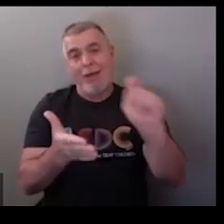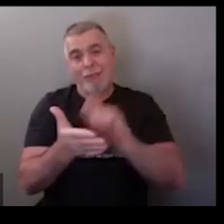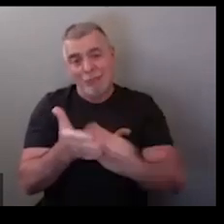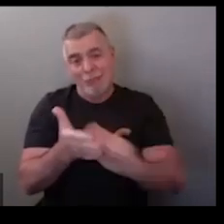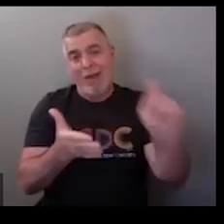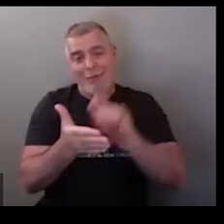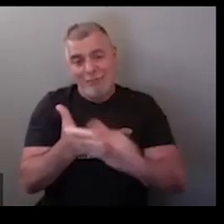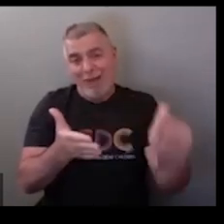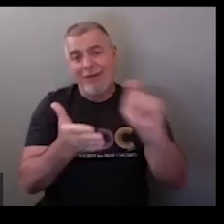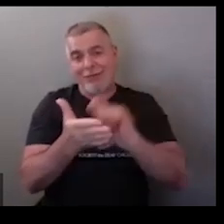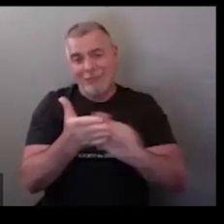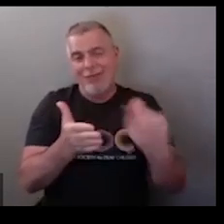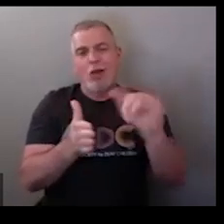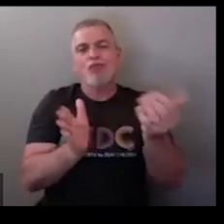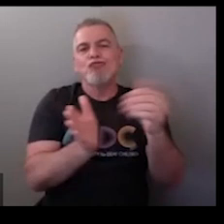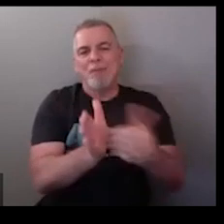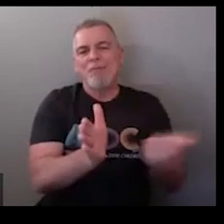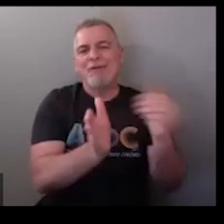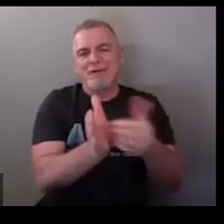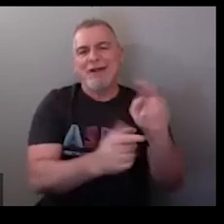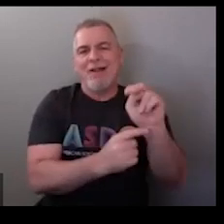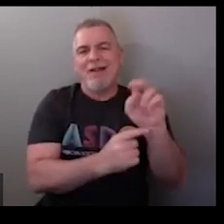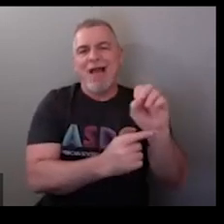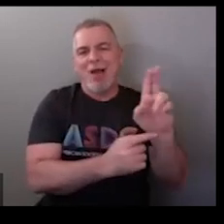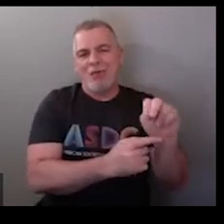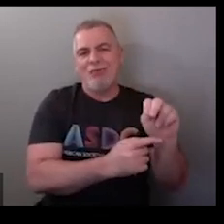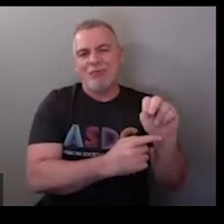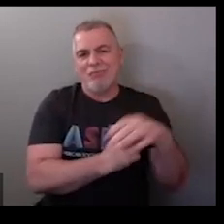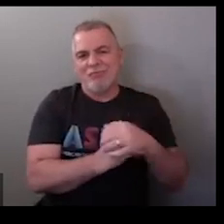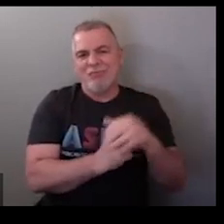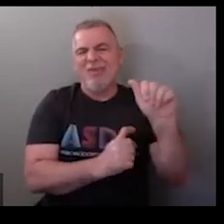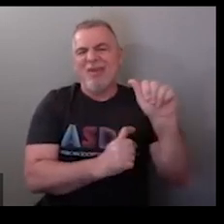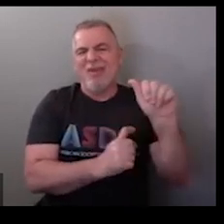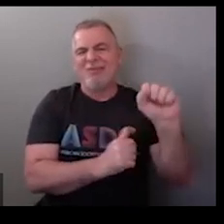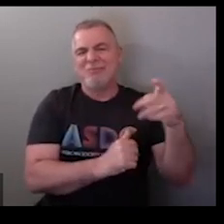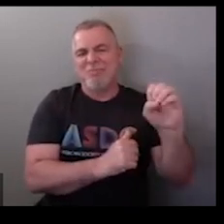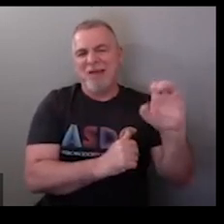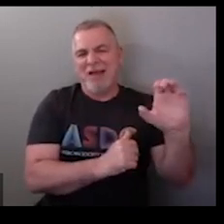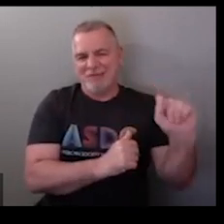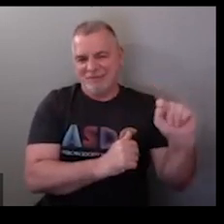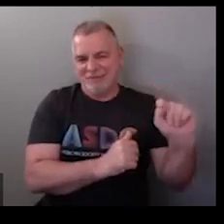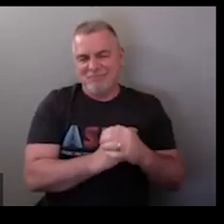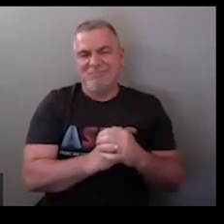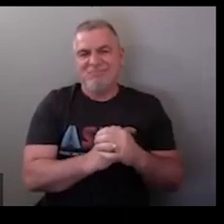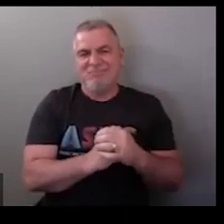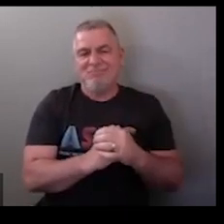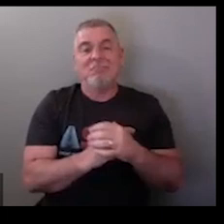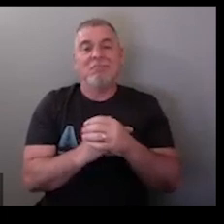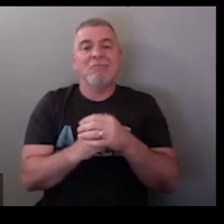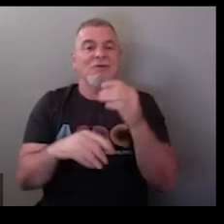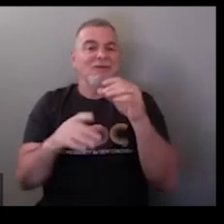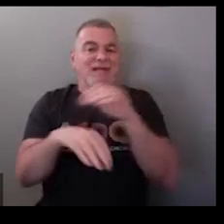or to write for a long period of time you just change it okay